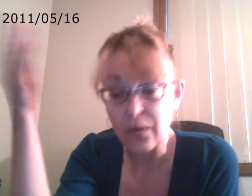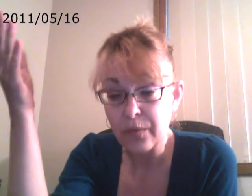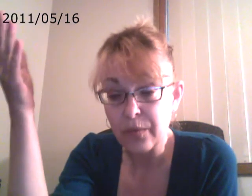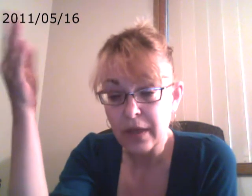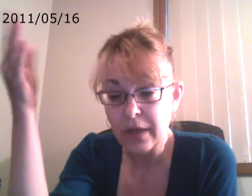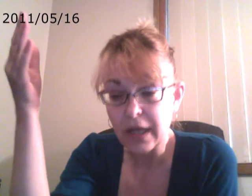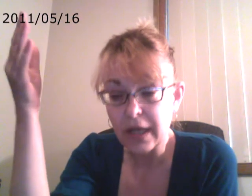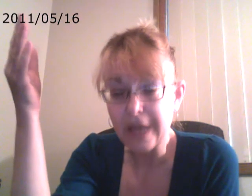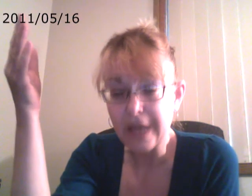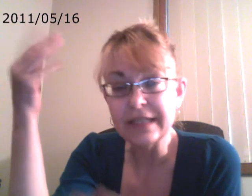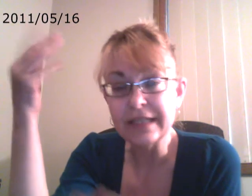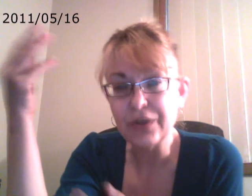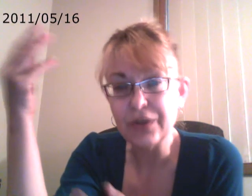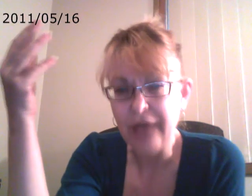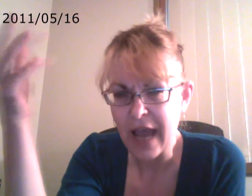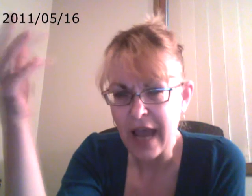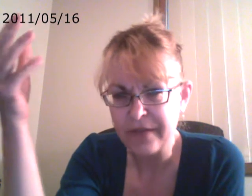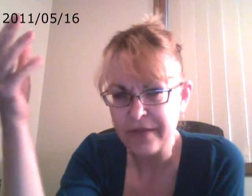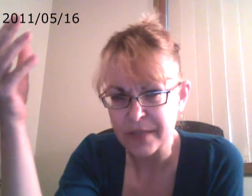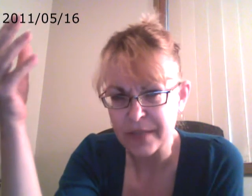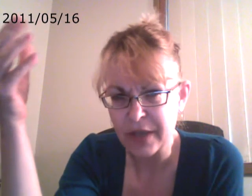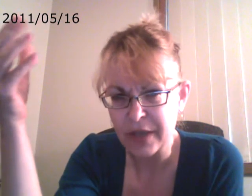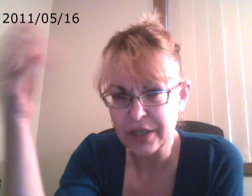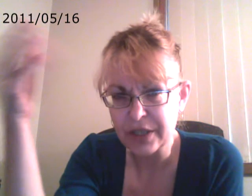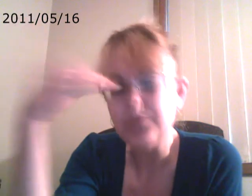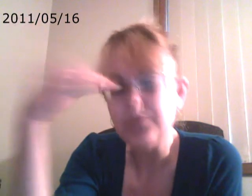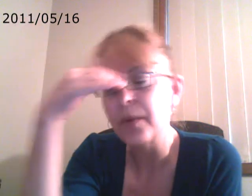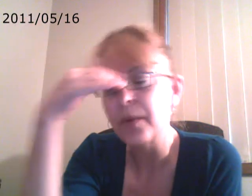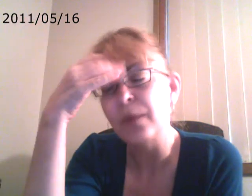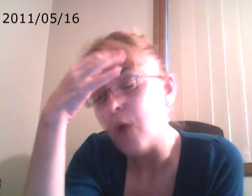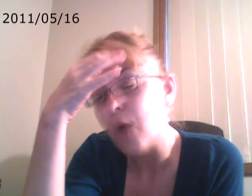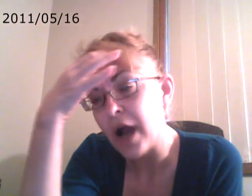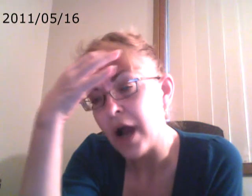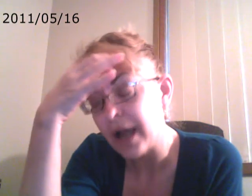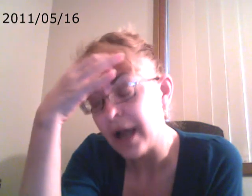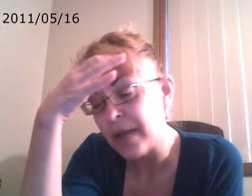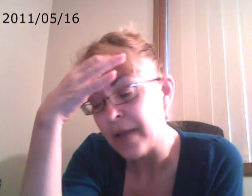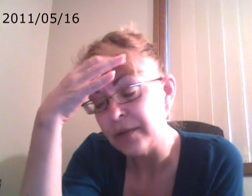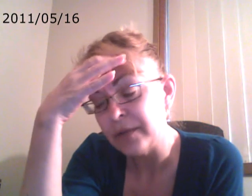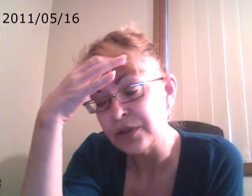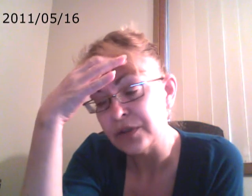and it doesn't hurt half as much, that's probably why I'm able to